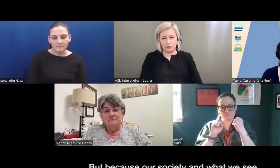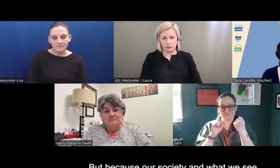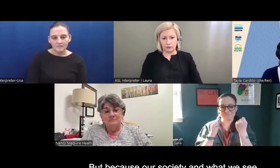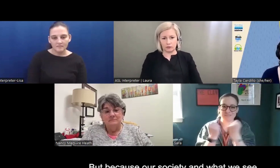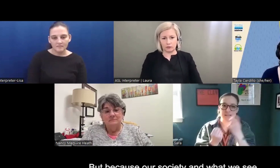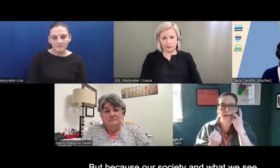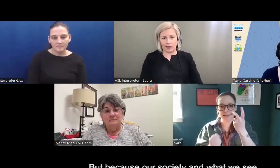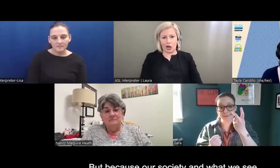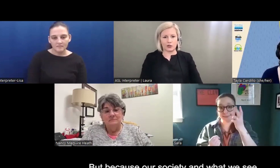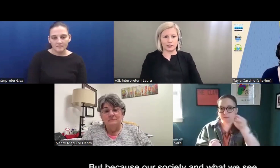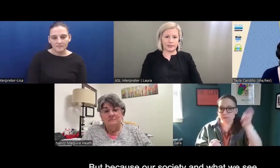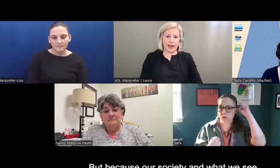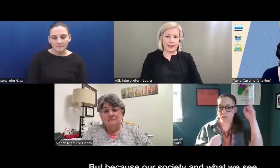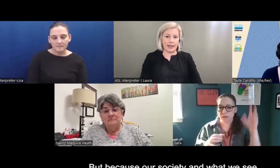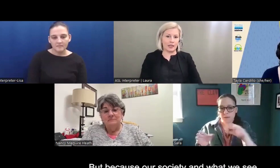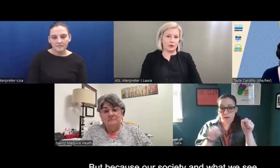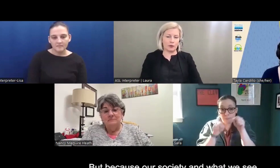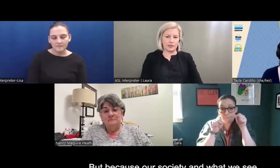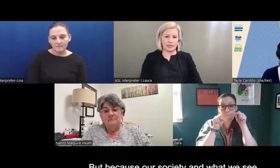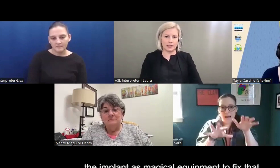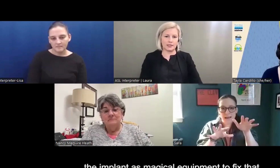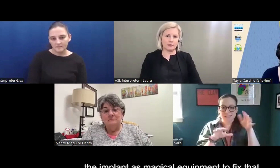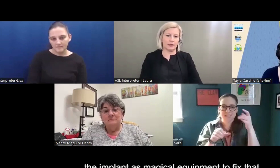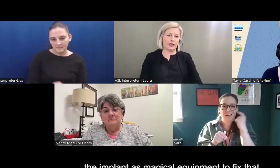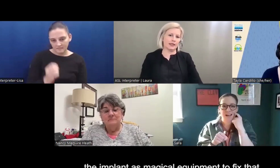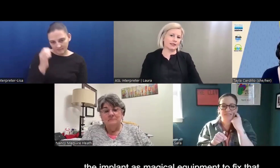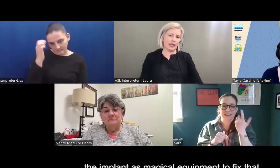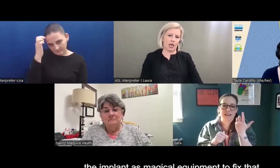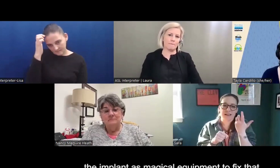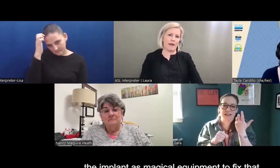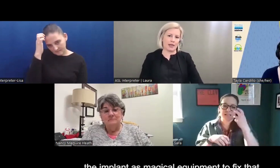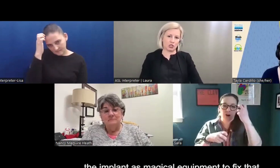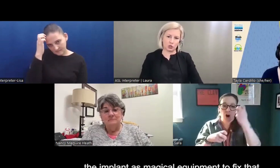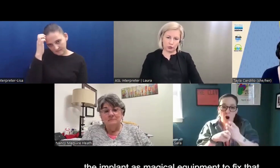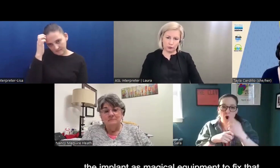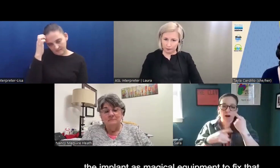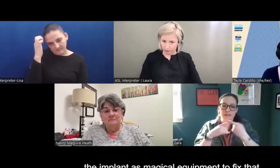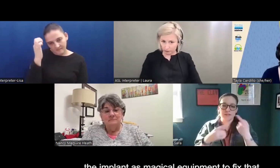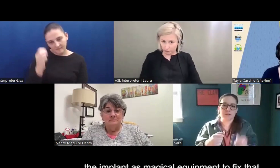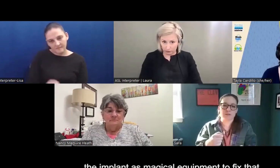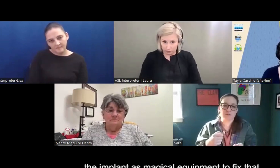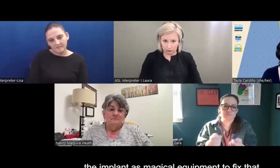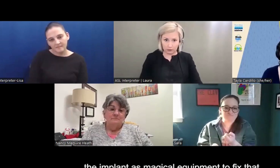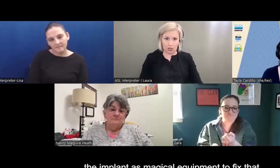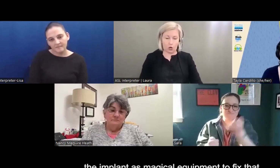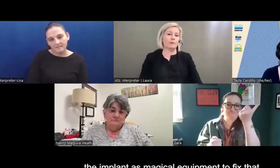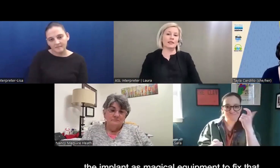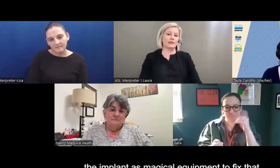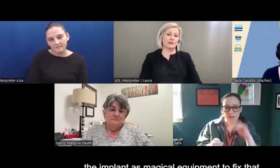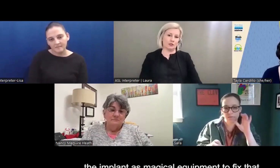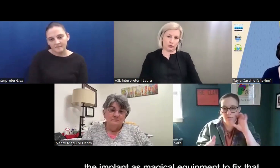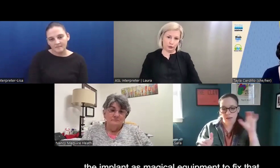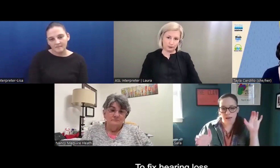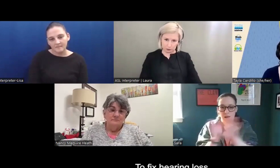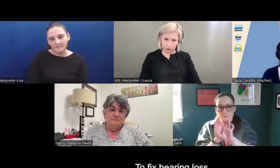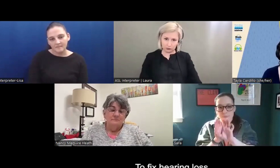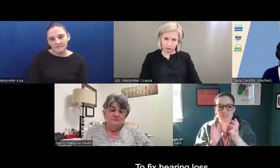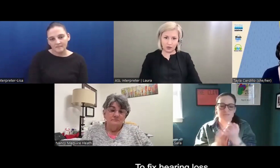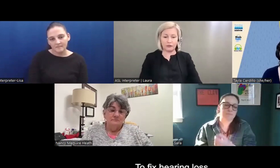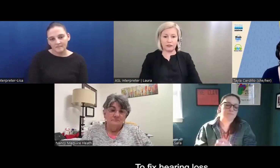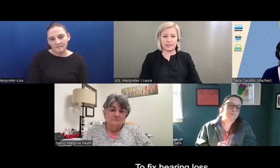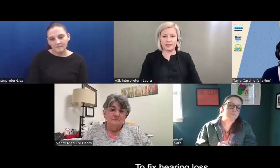our society, what we see this implant is like a magical equipment to